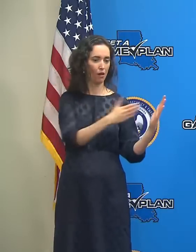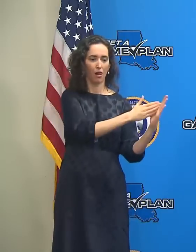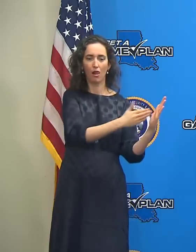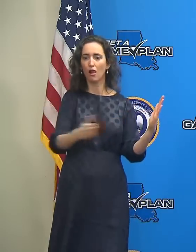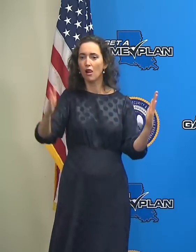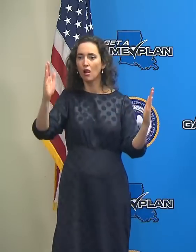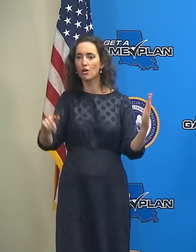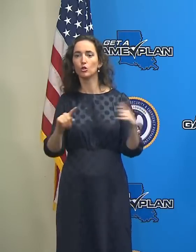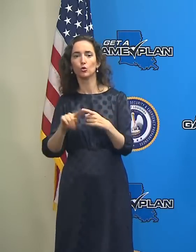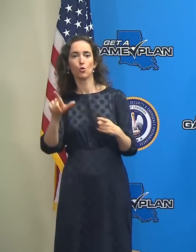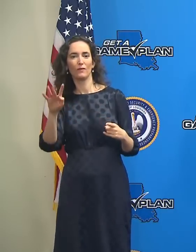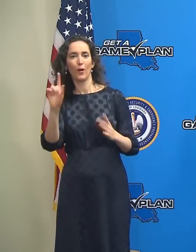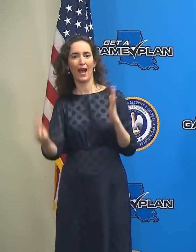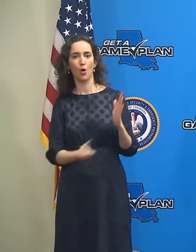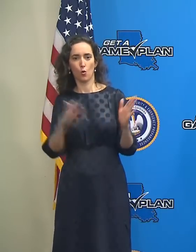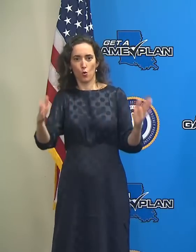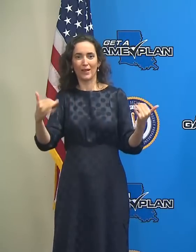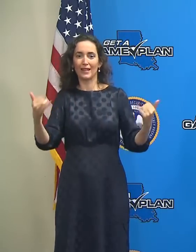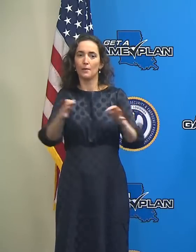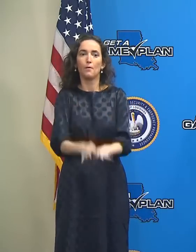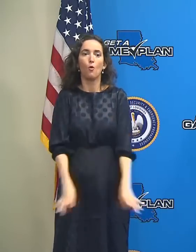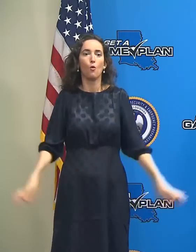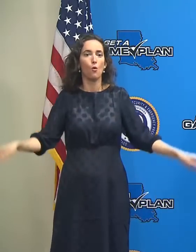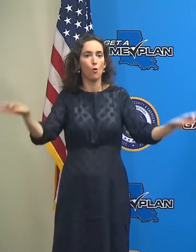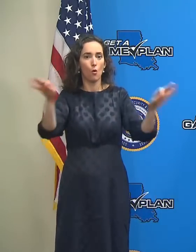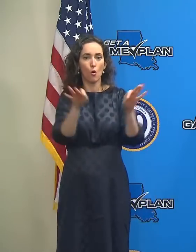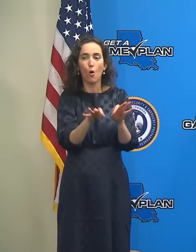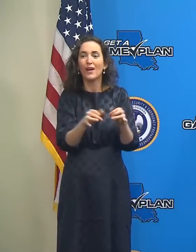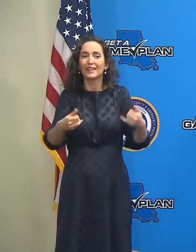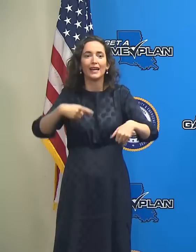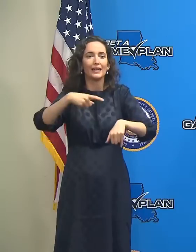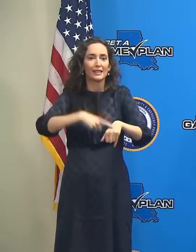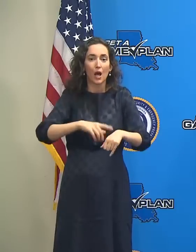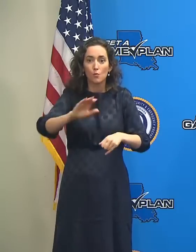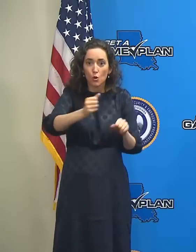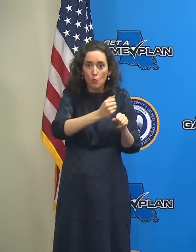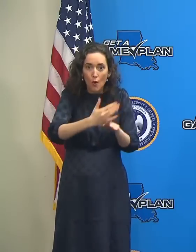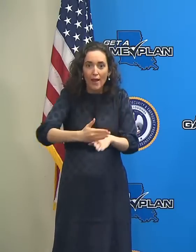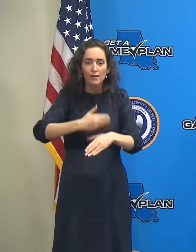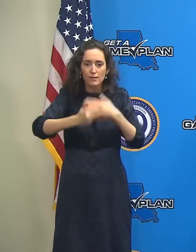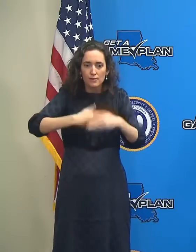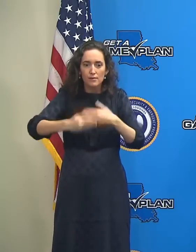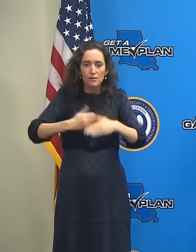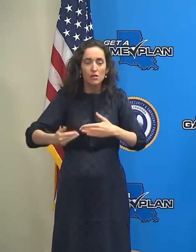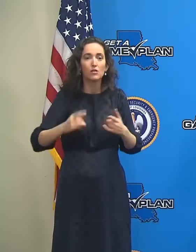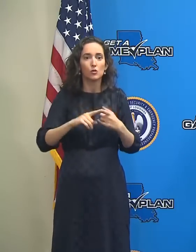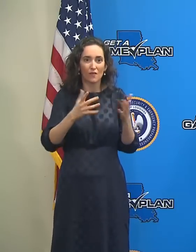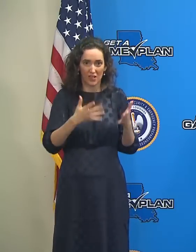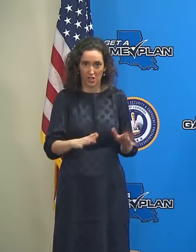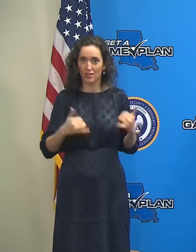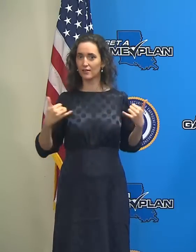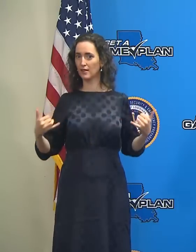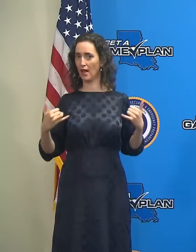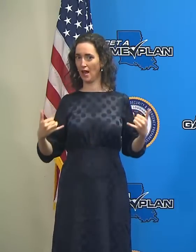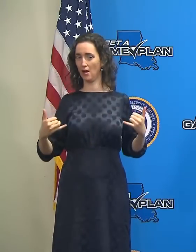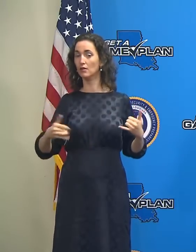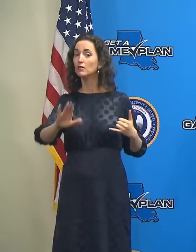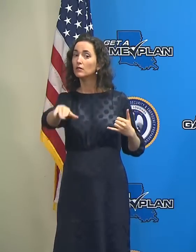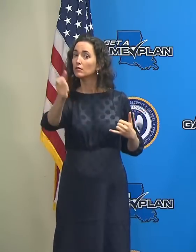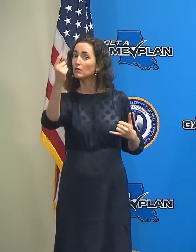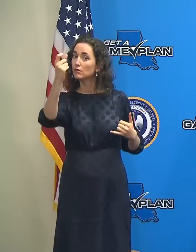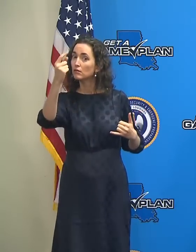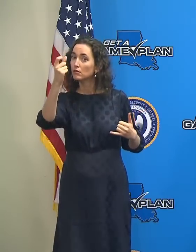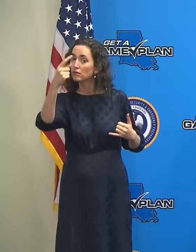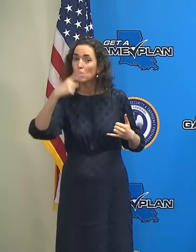important. Now is the time to finish your preparations, and I want to encourage everyone to understand that